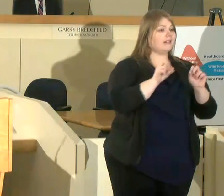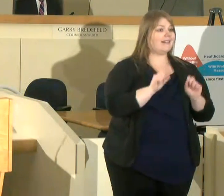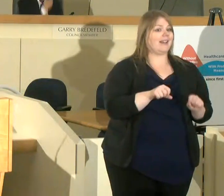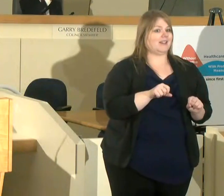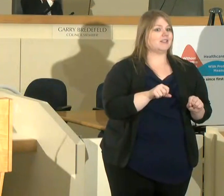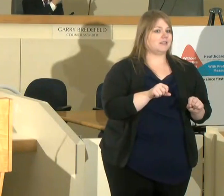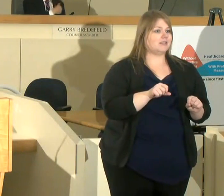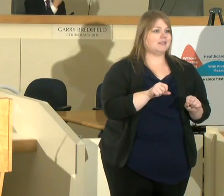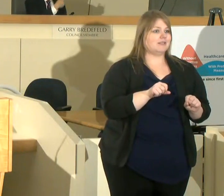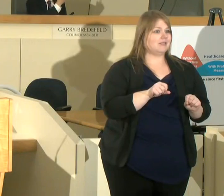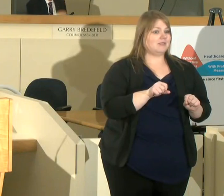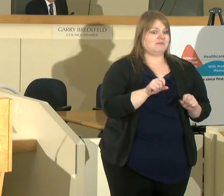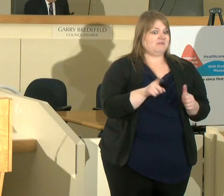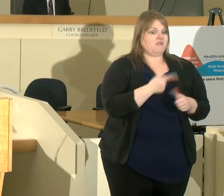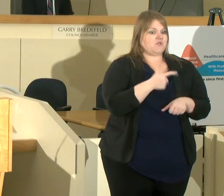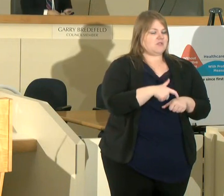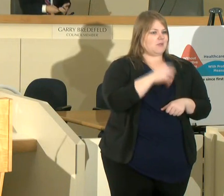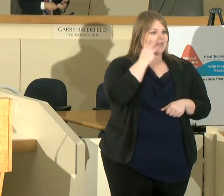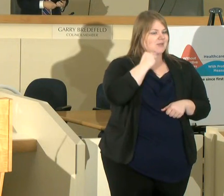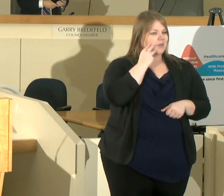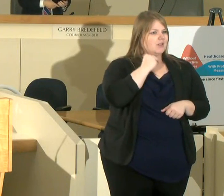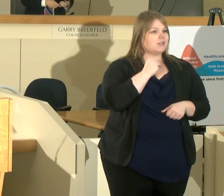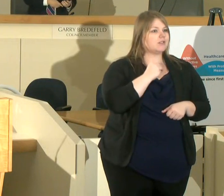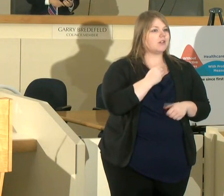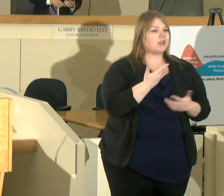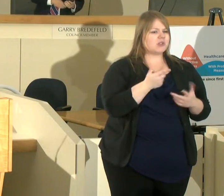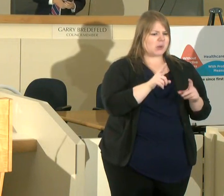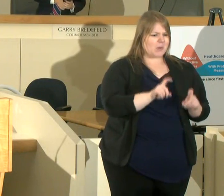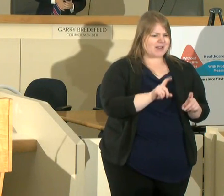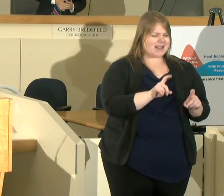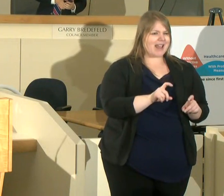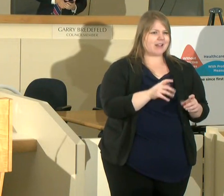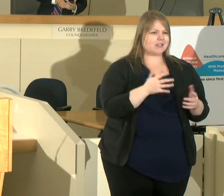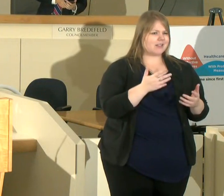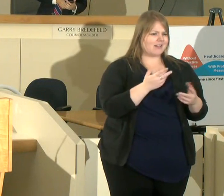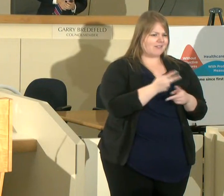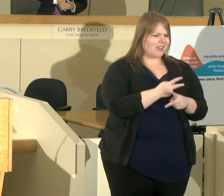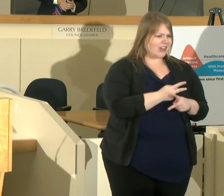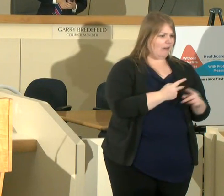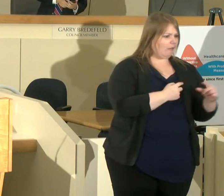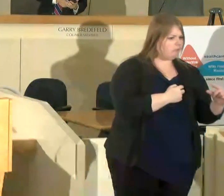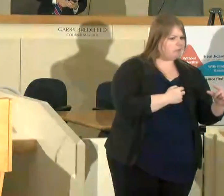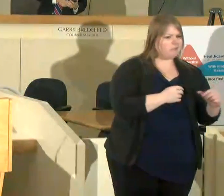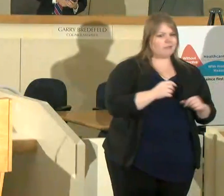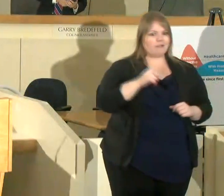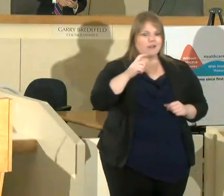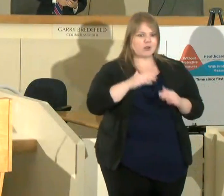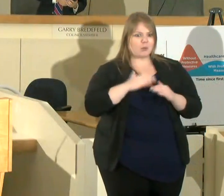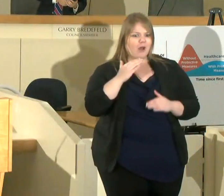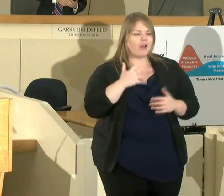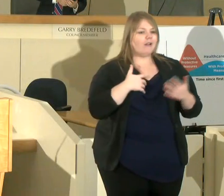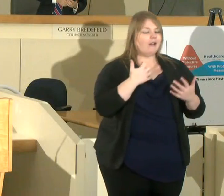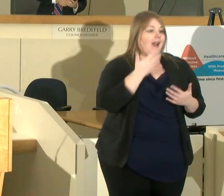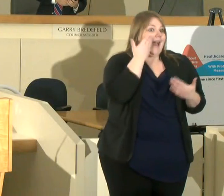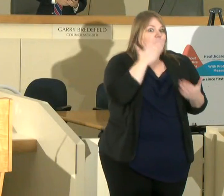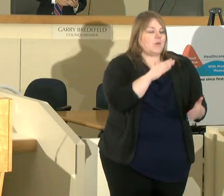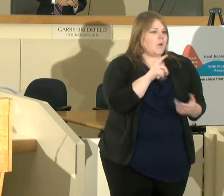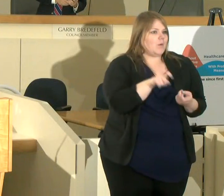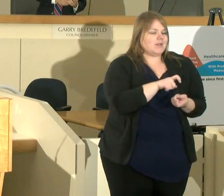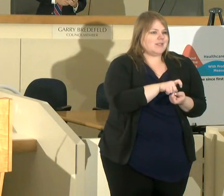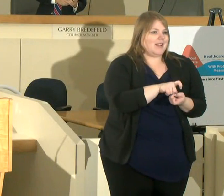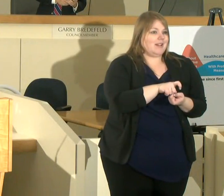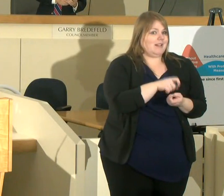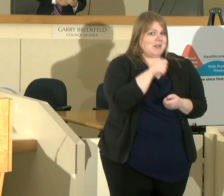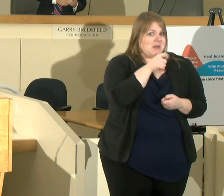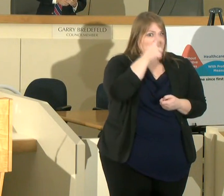and the test is with what level are we too little a little too much i don't know where that is exactly i don't think anybody does